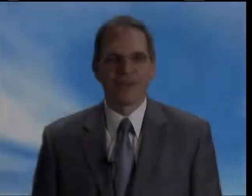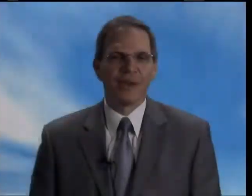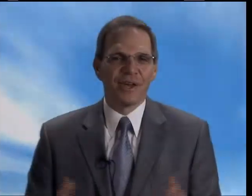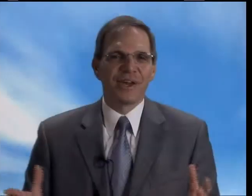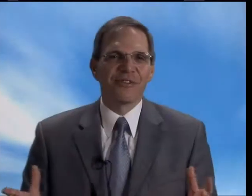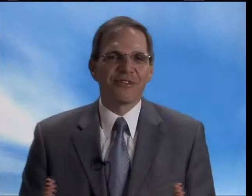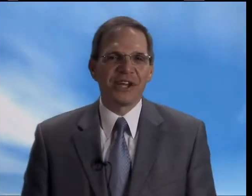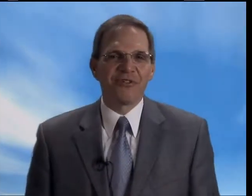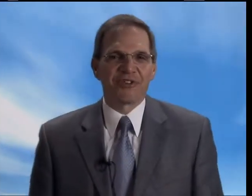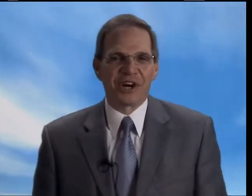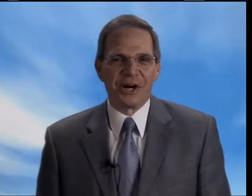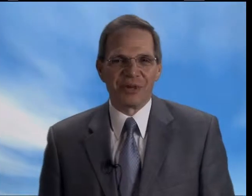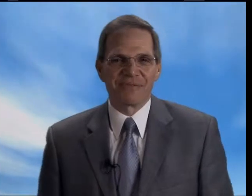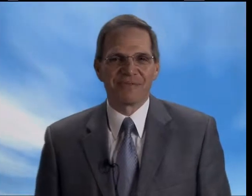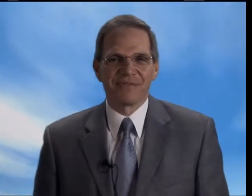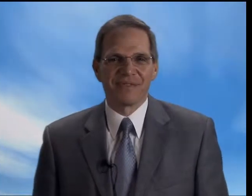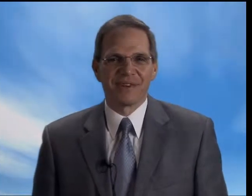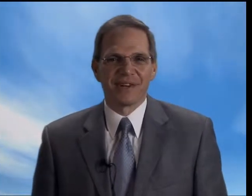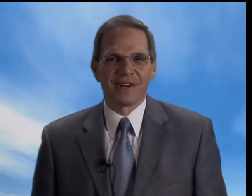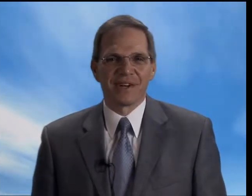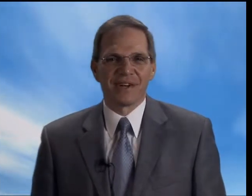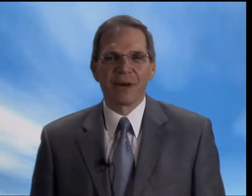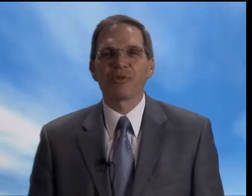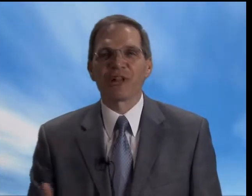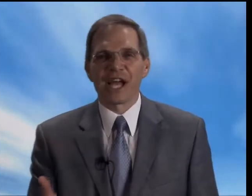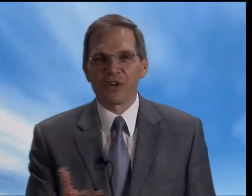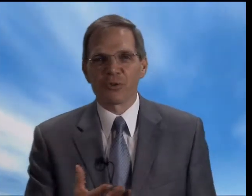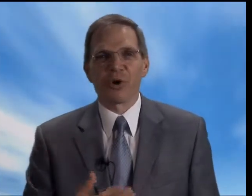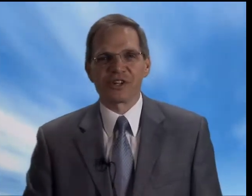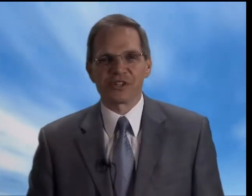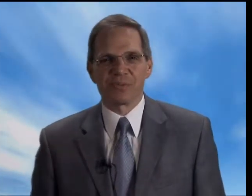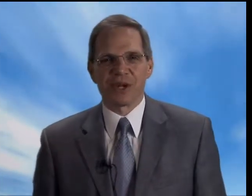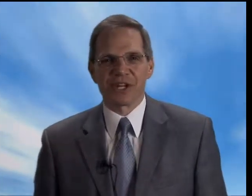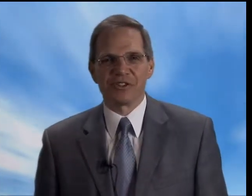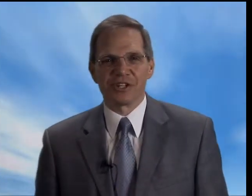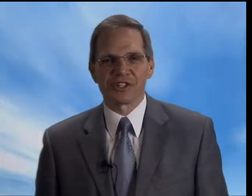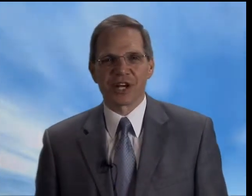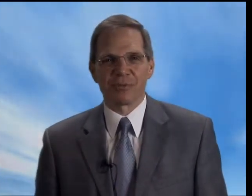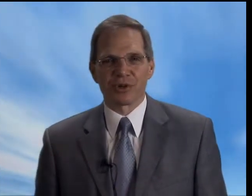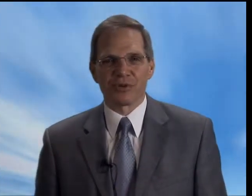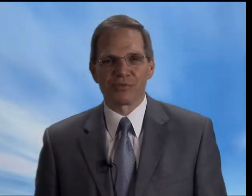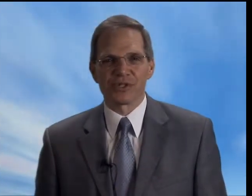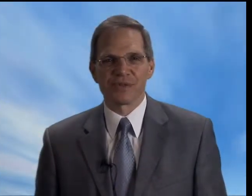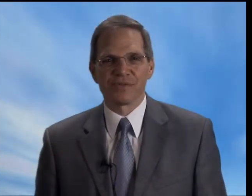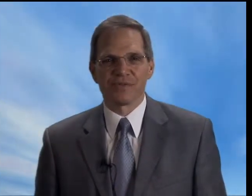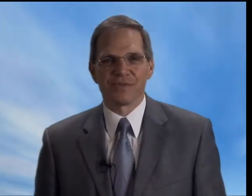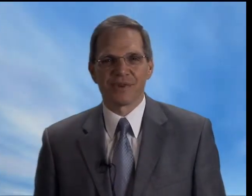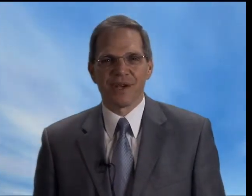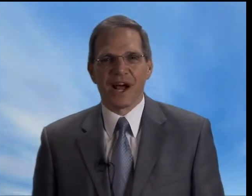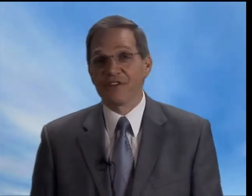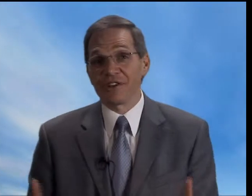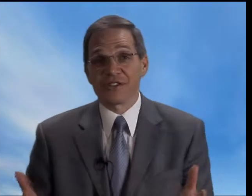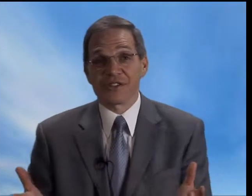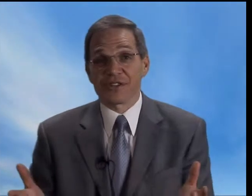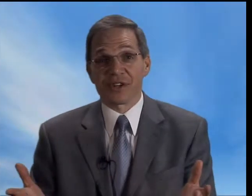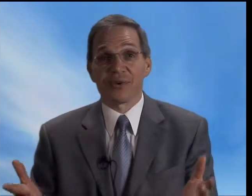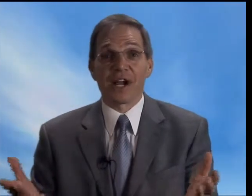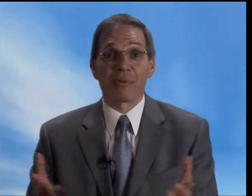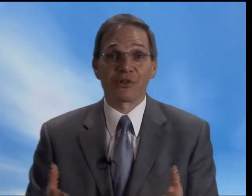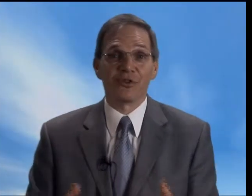Thank you for coming. I'm glad you're participating in the discipler groups. I think this is a great opportunity